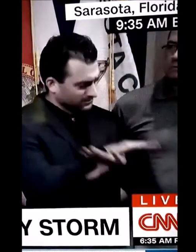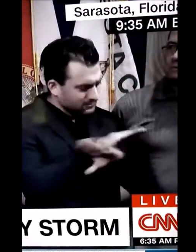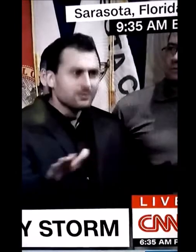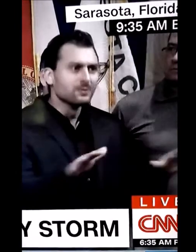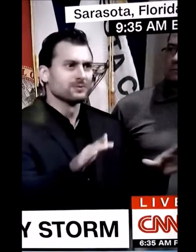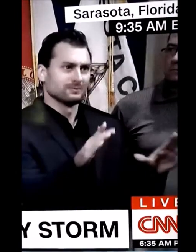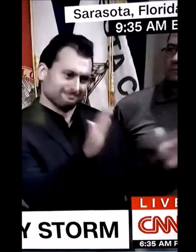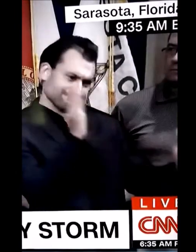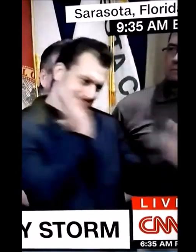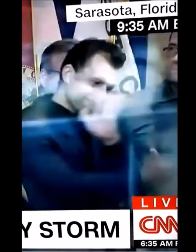No. Cut.